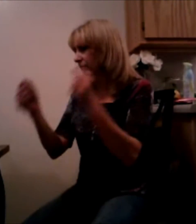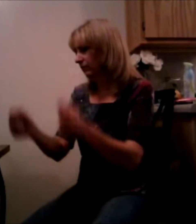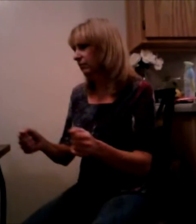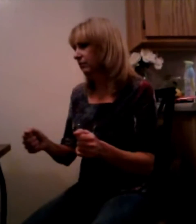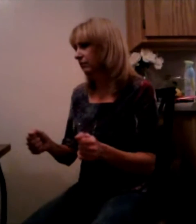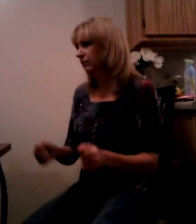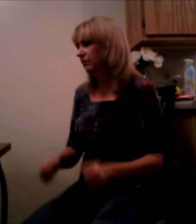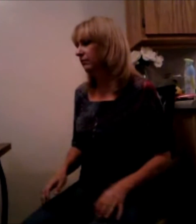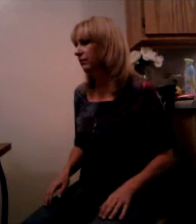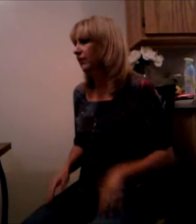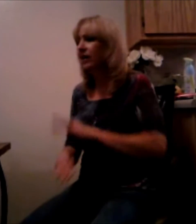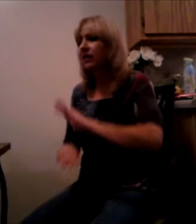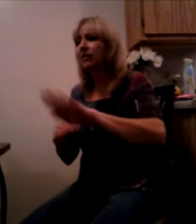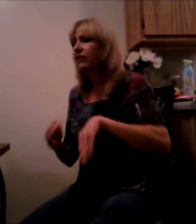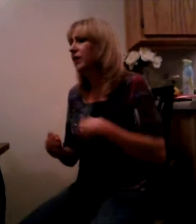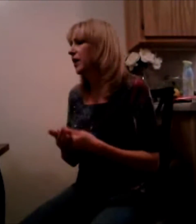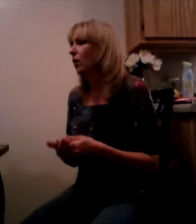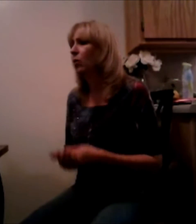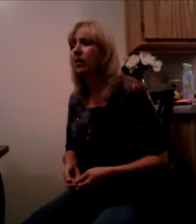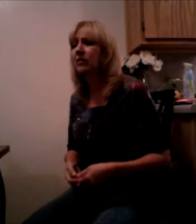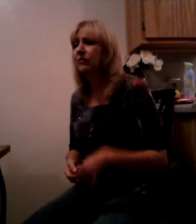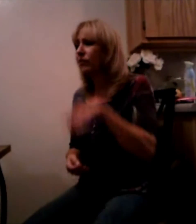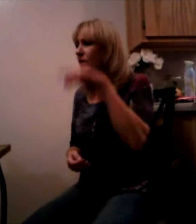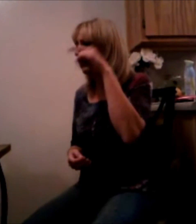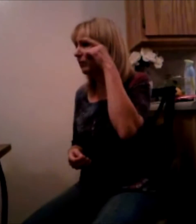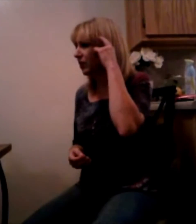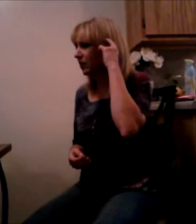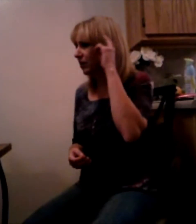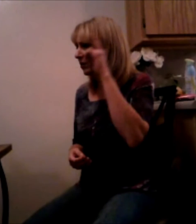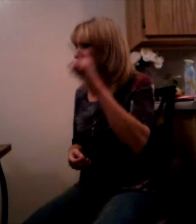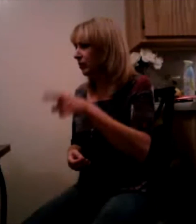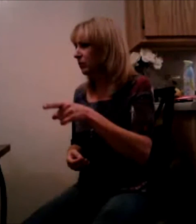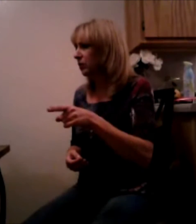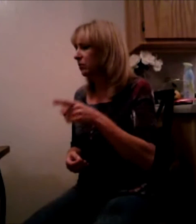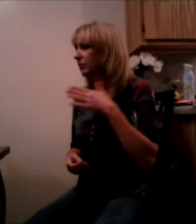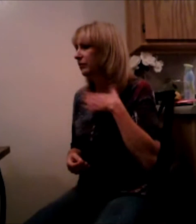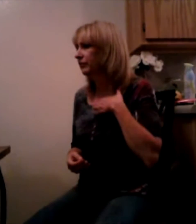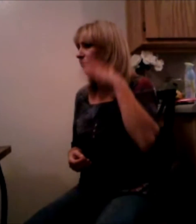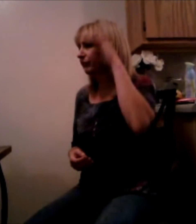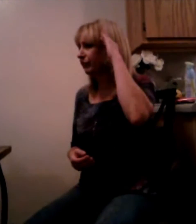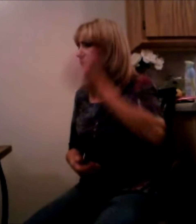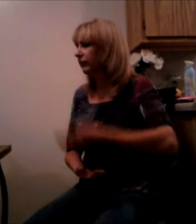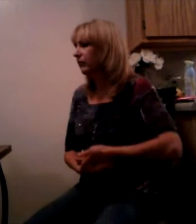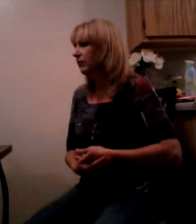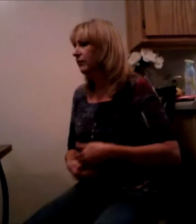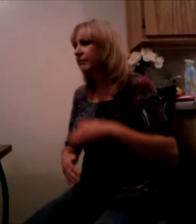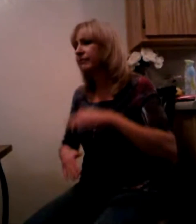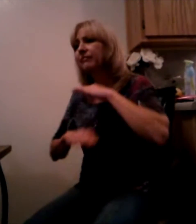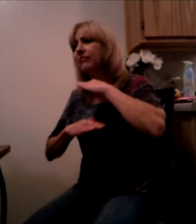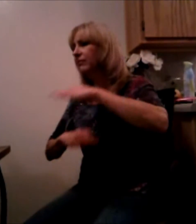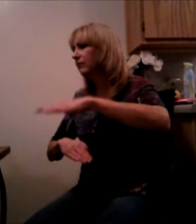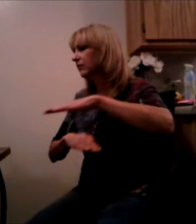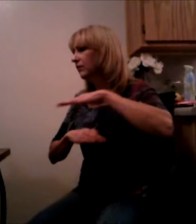All that I want from you, my son Is to be satisfied